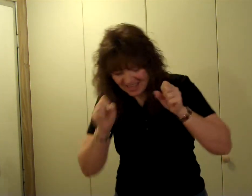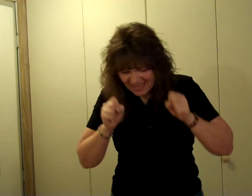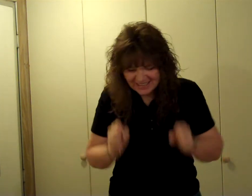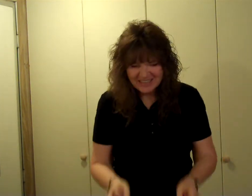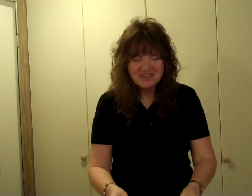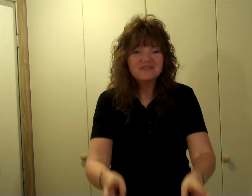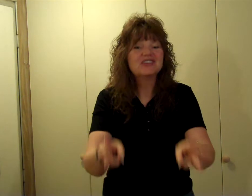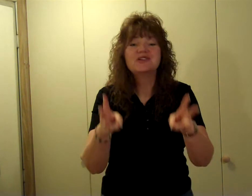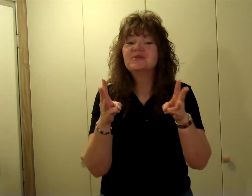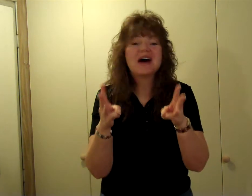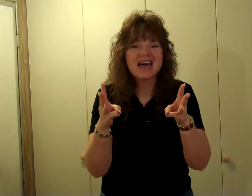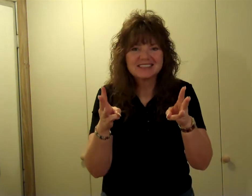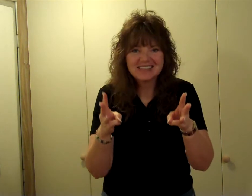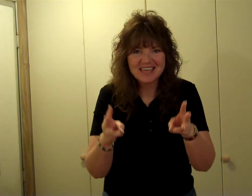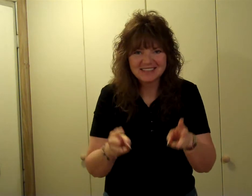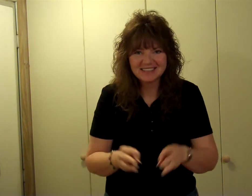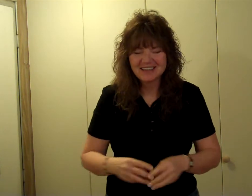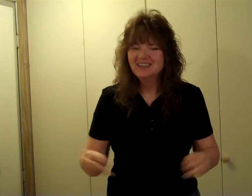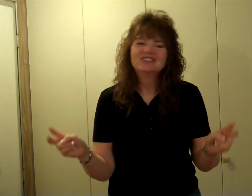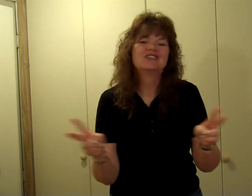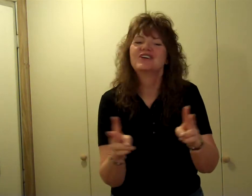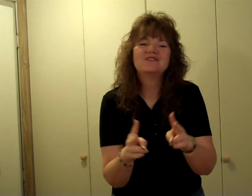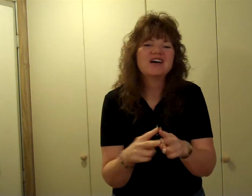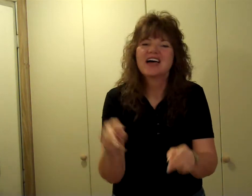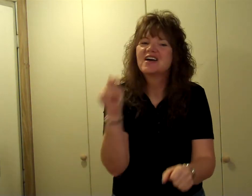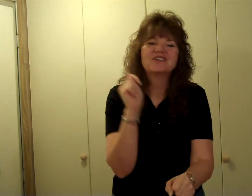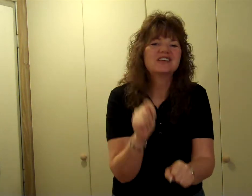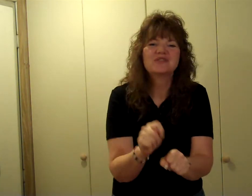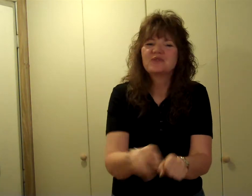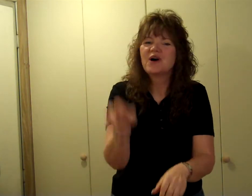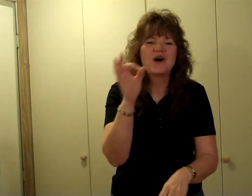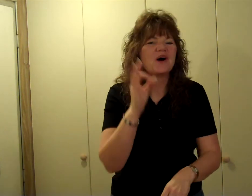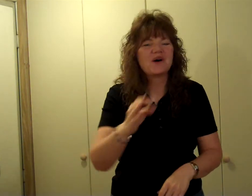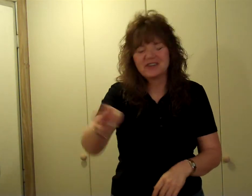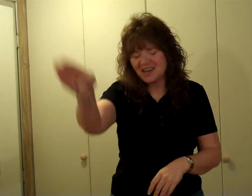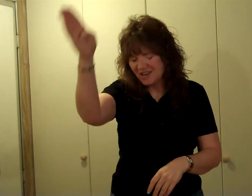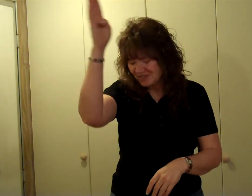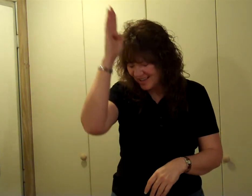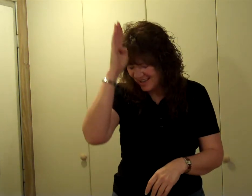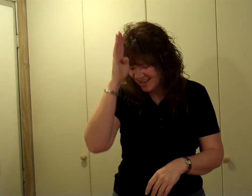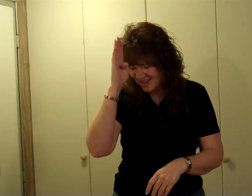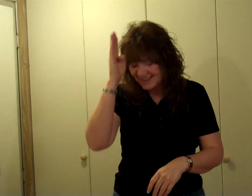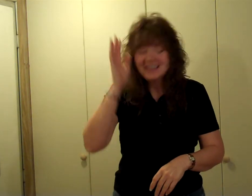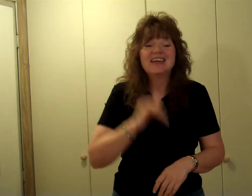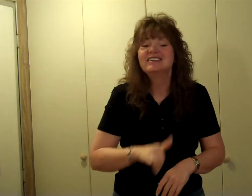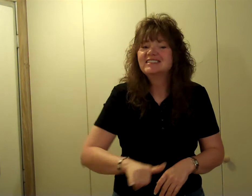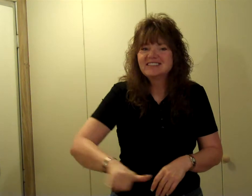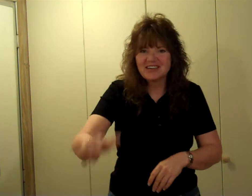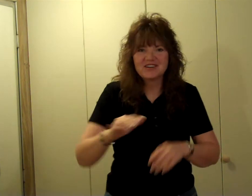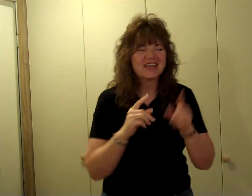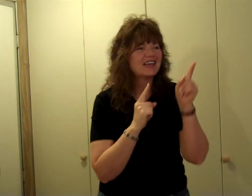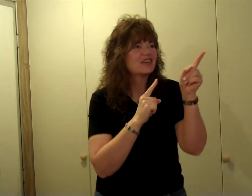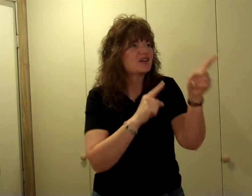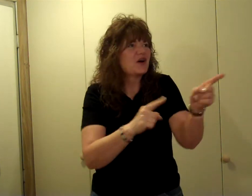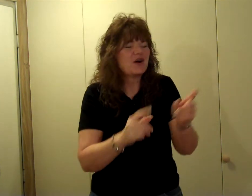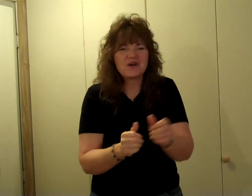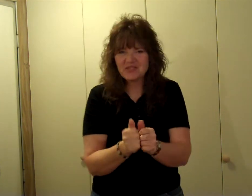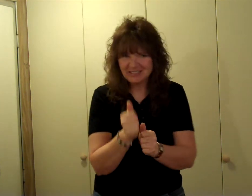can give you access, to the very throne of God. And it still can go the